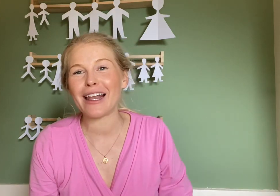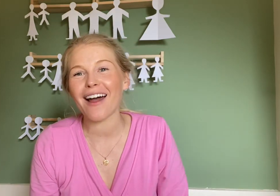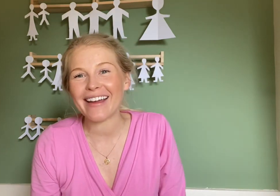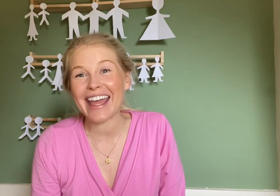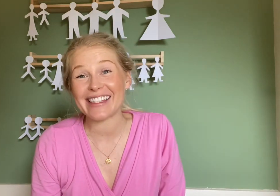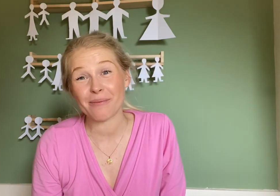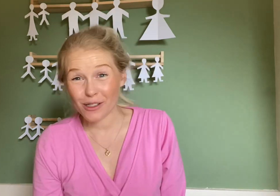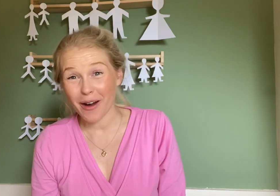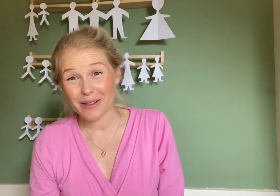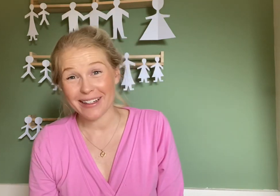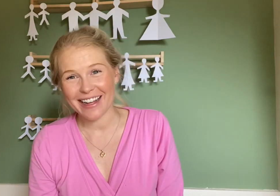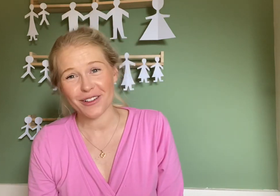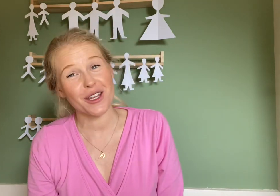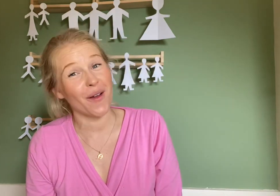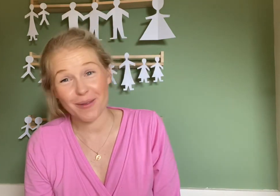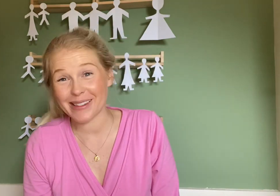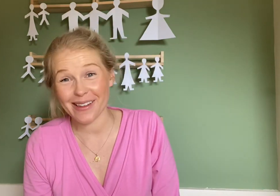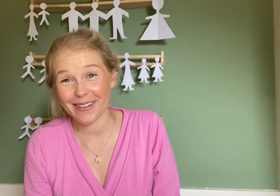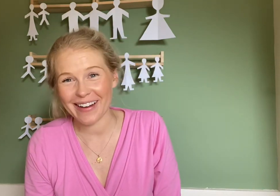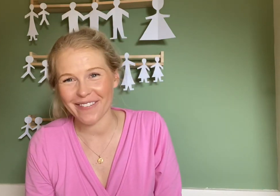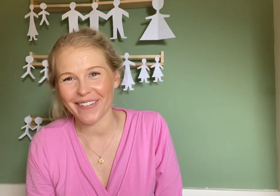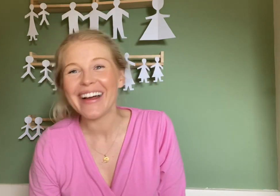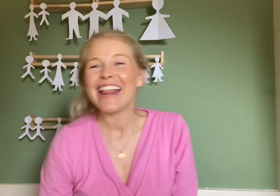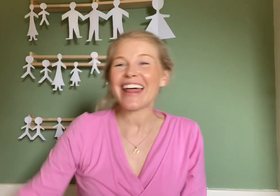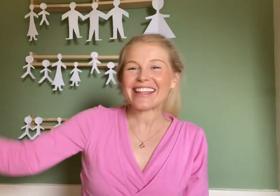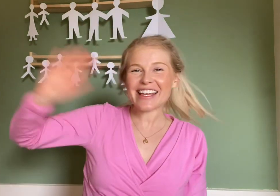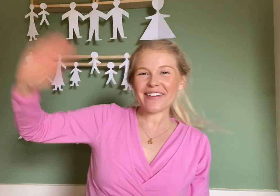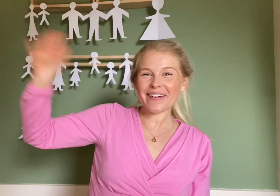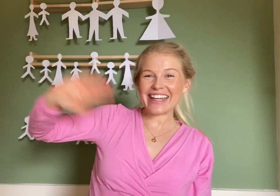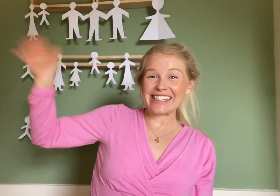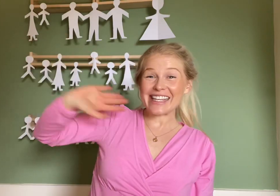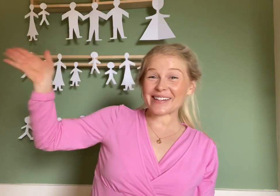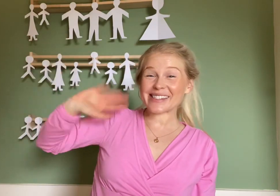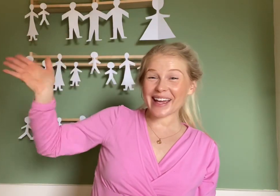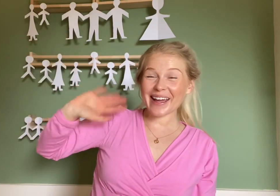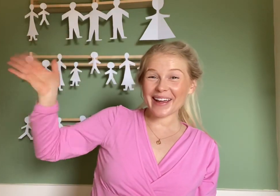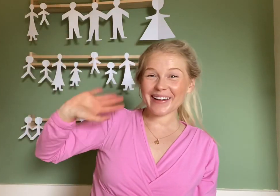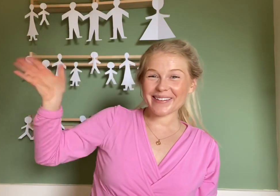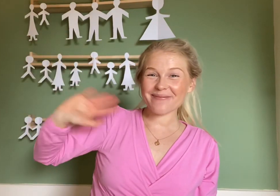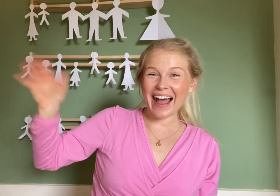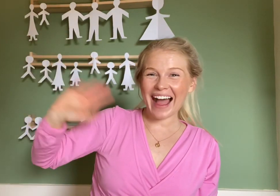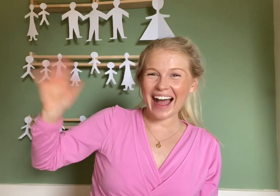like and subscribe to my channel too, I'd be so grateful. Thanks everybody! See you soon! Bye! Bye! Bye! Bye.